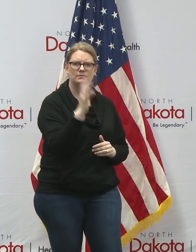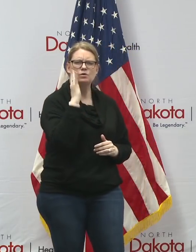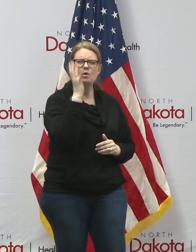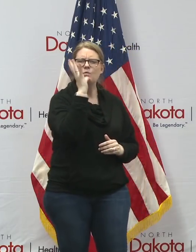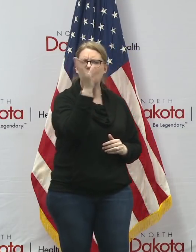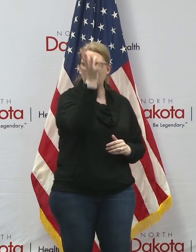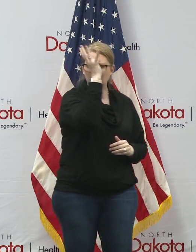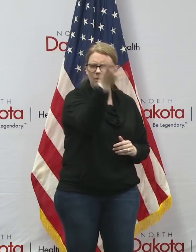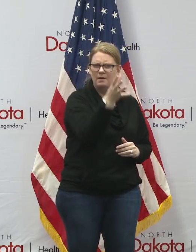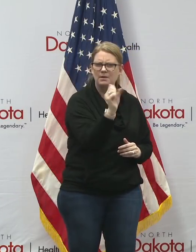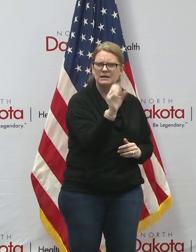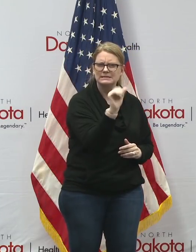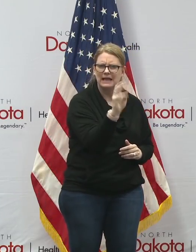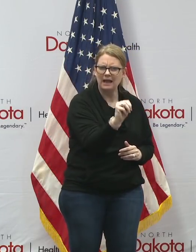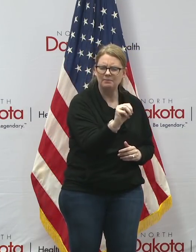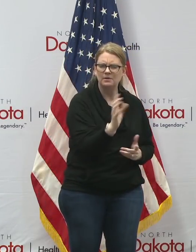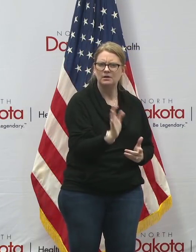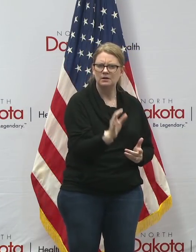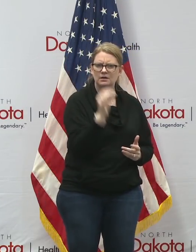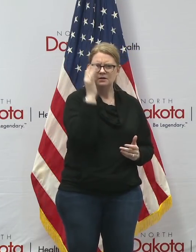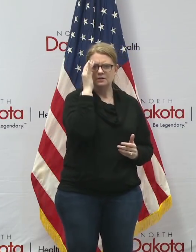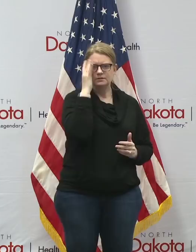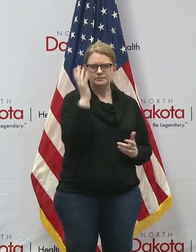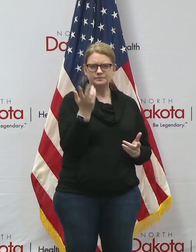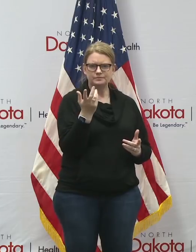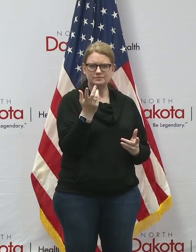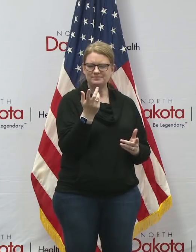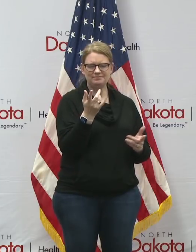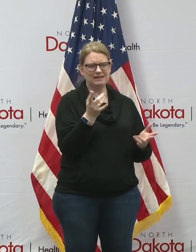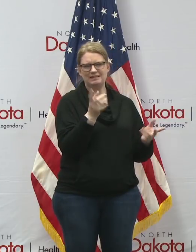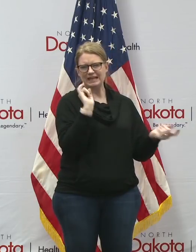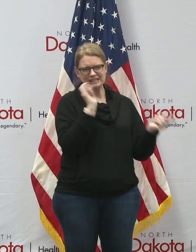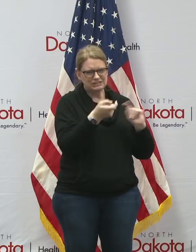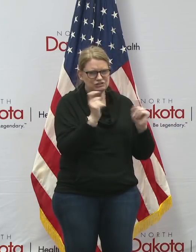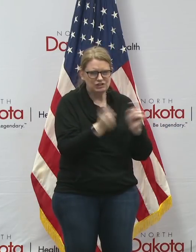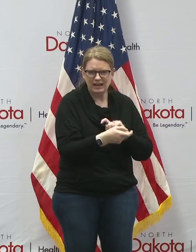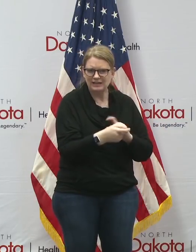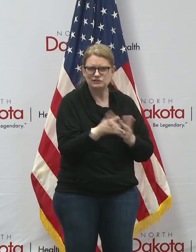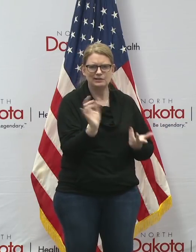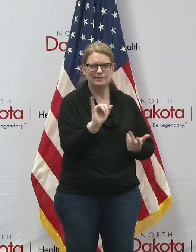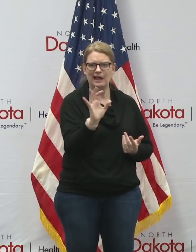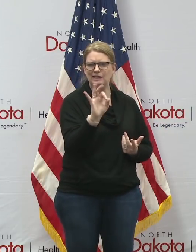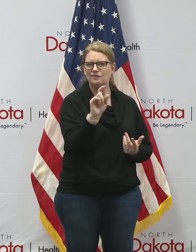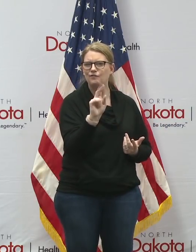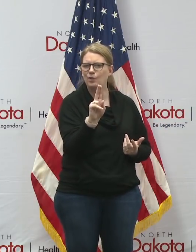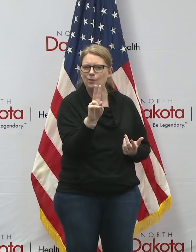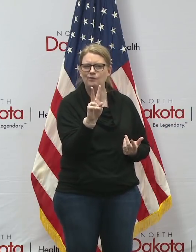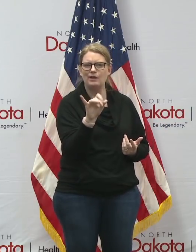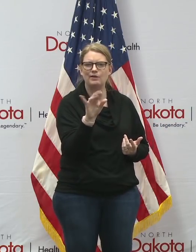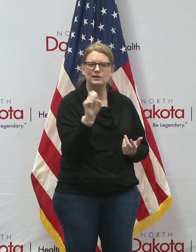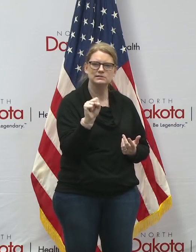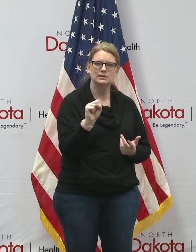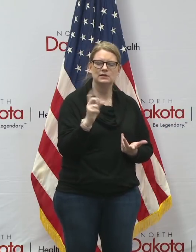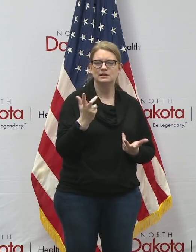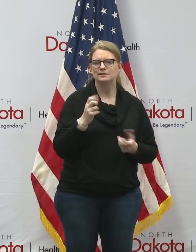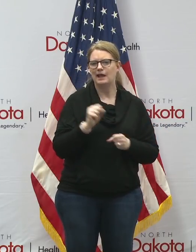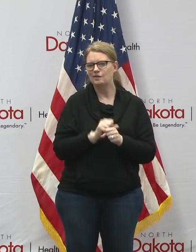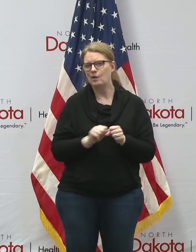scam these scams kind of mutate just like the flu virus like the coronavirus